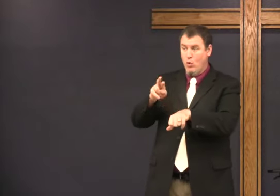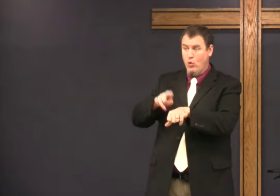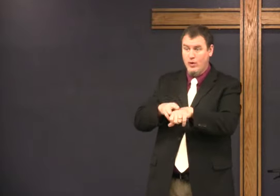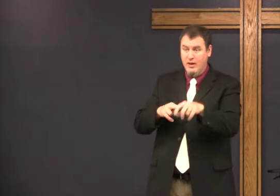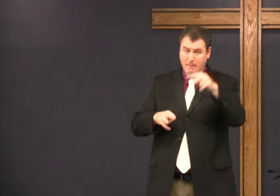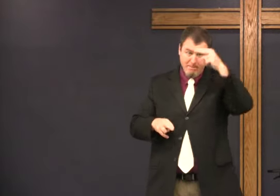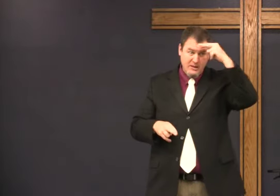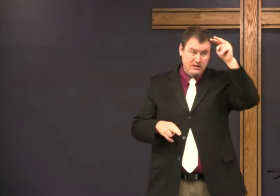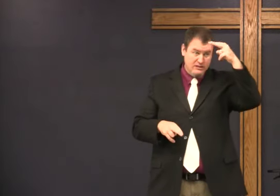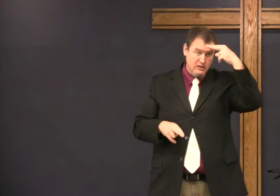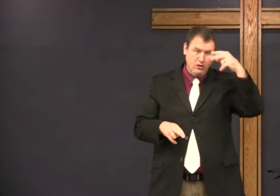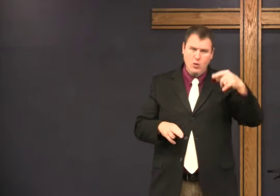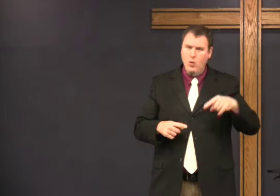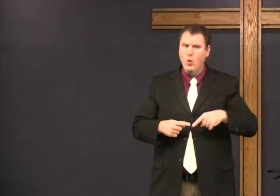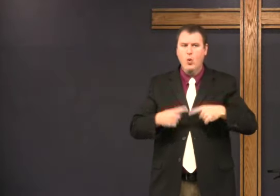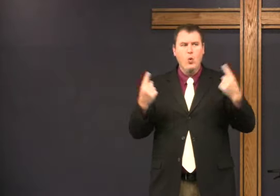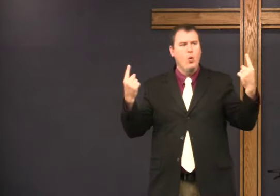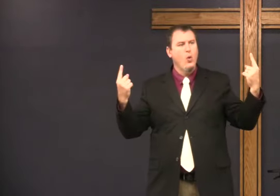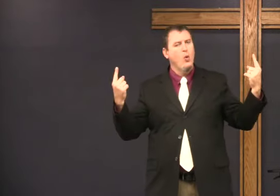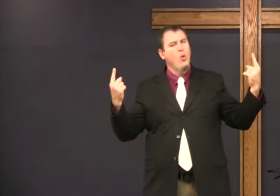But the Hispanic people,